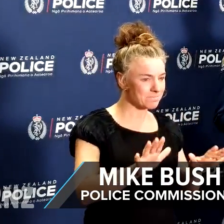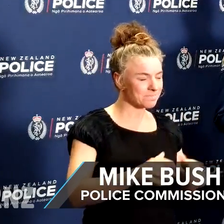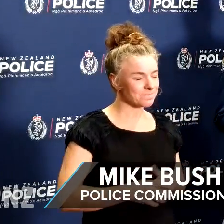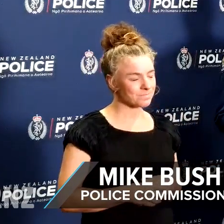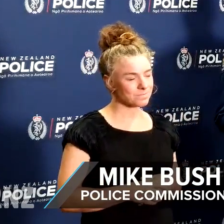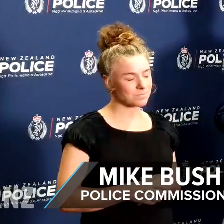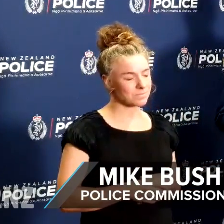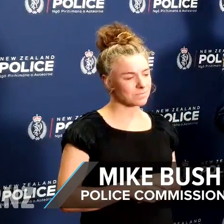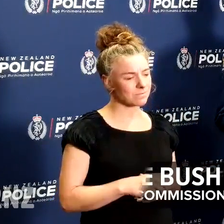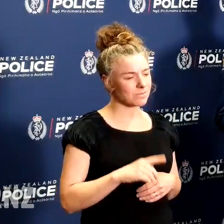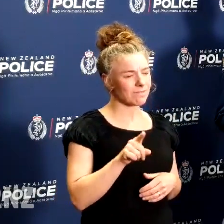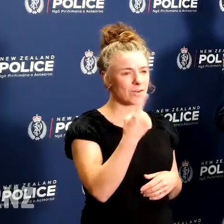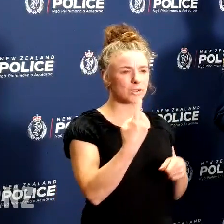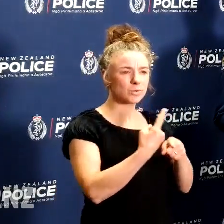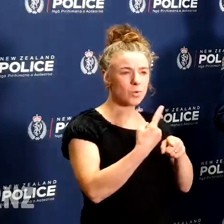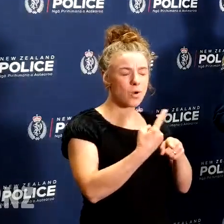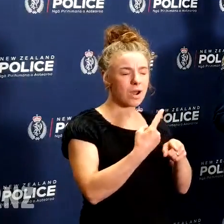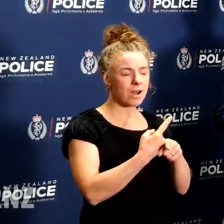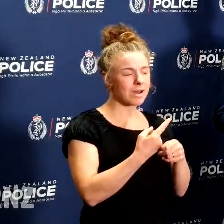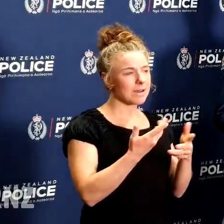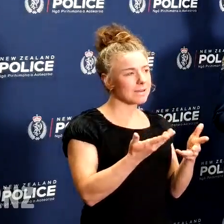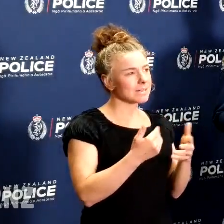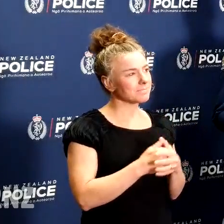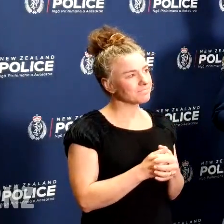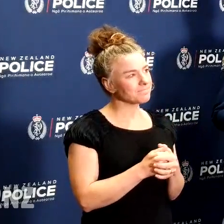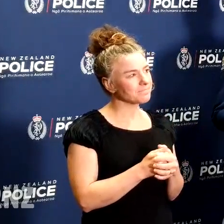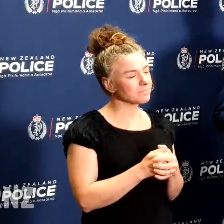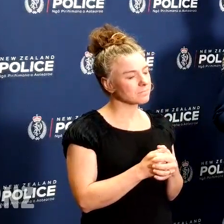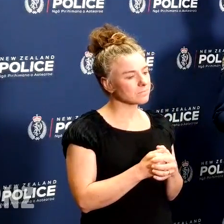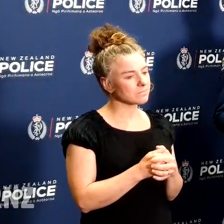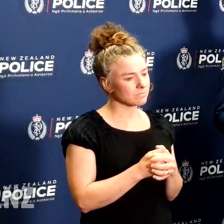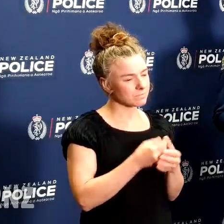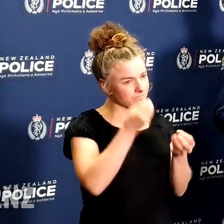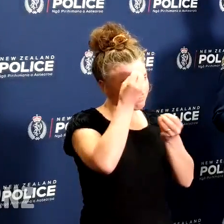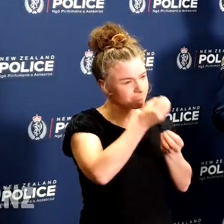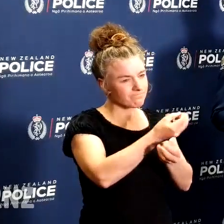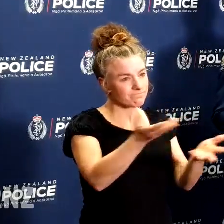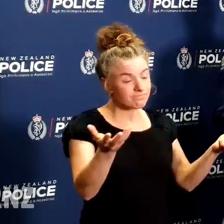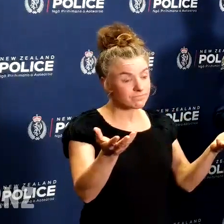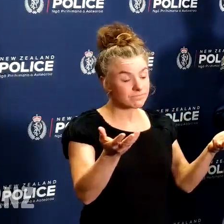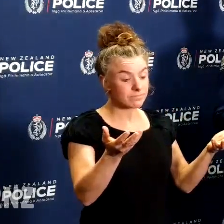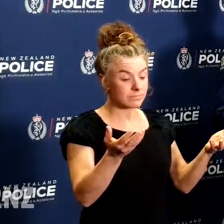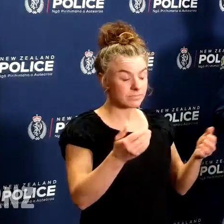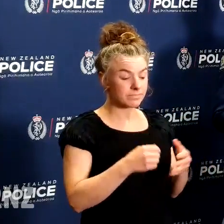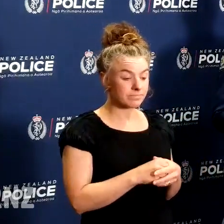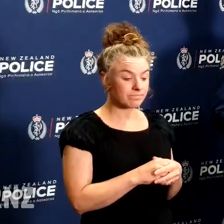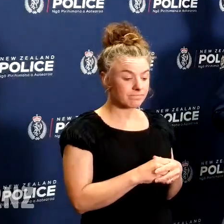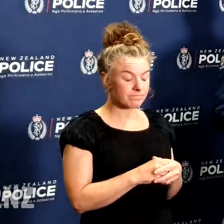The first point I want to make is to advise you that this